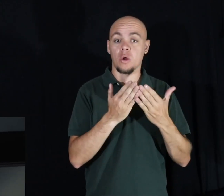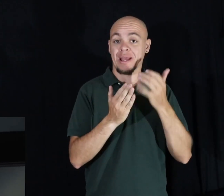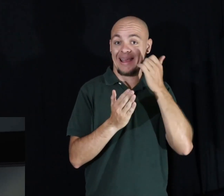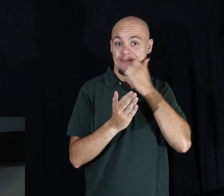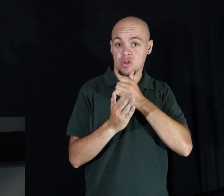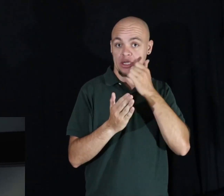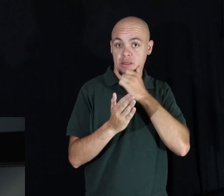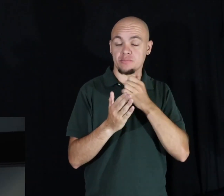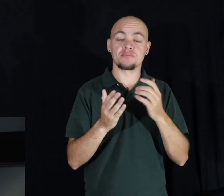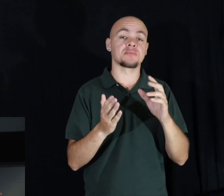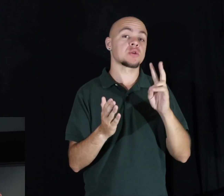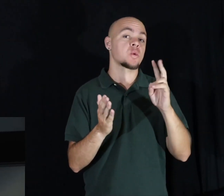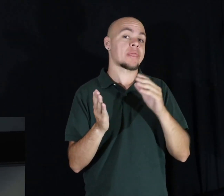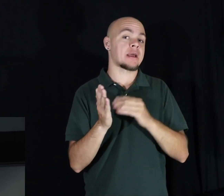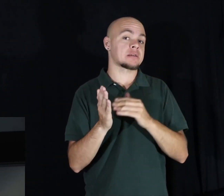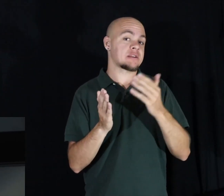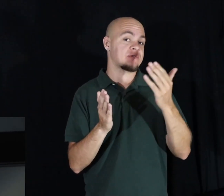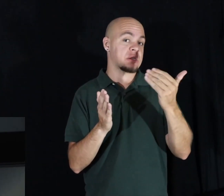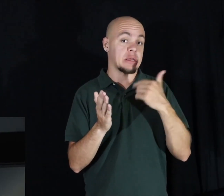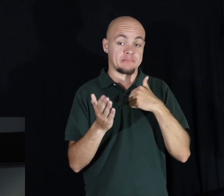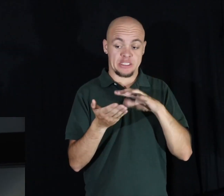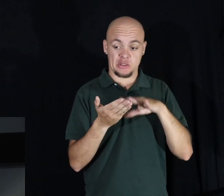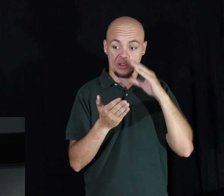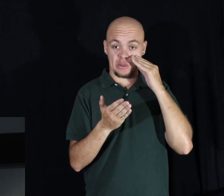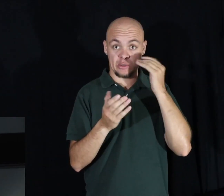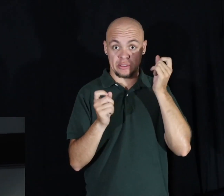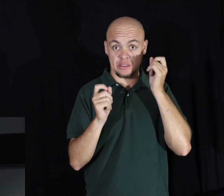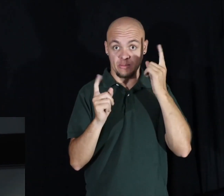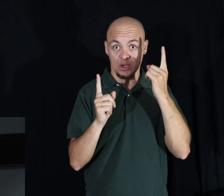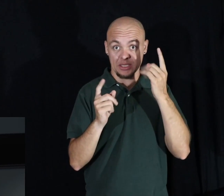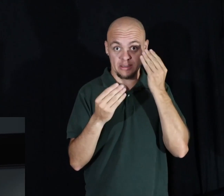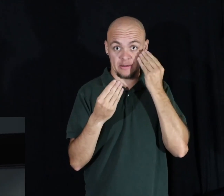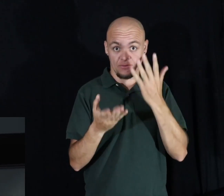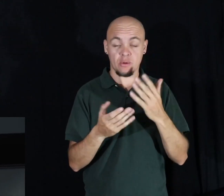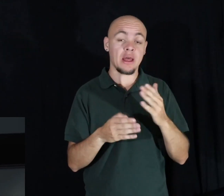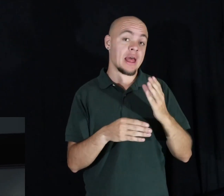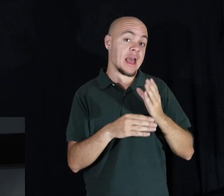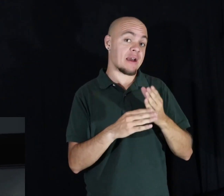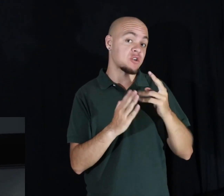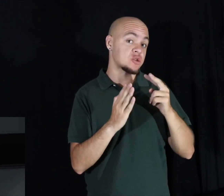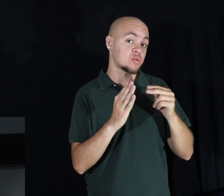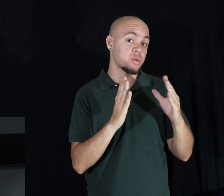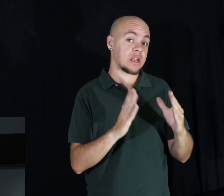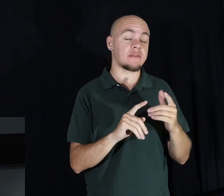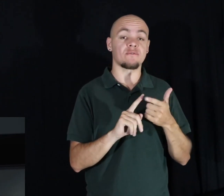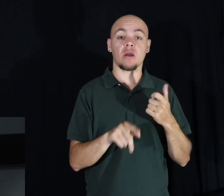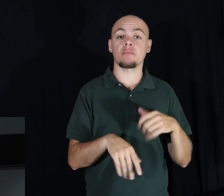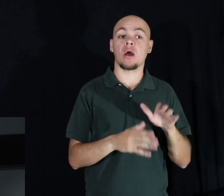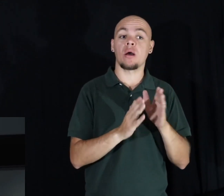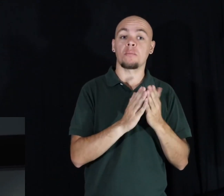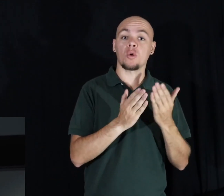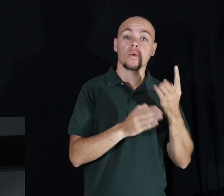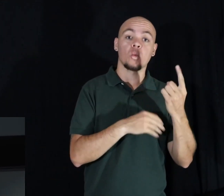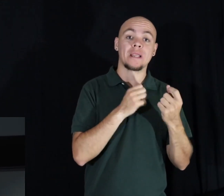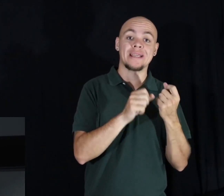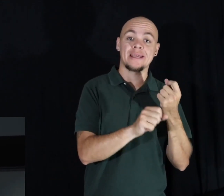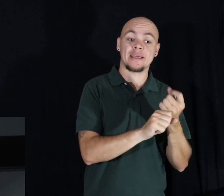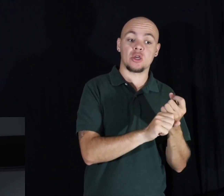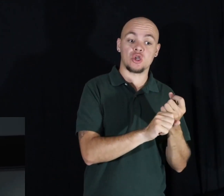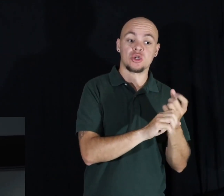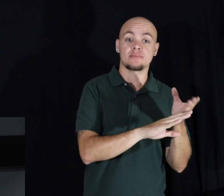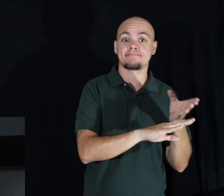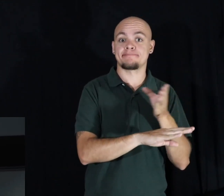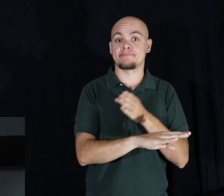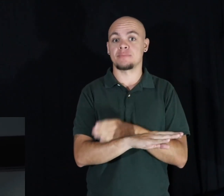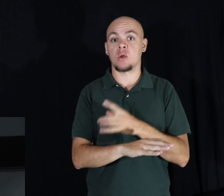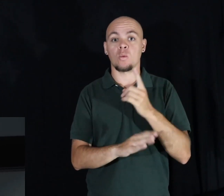in 2015 I learned something surprising. That the average reader can go from reading a book a year to